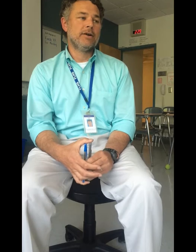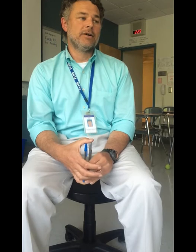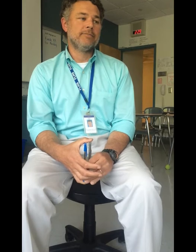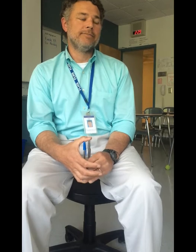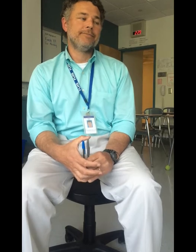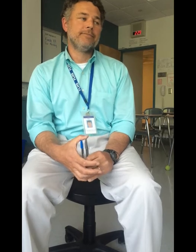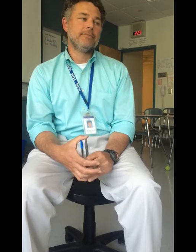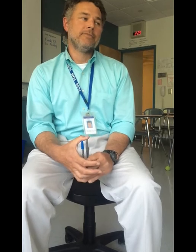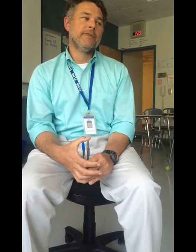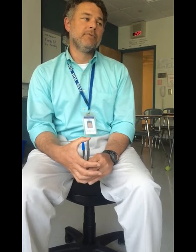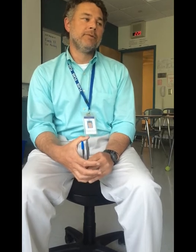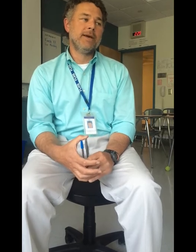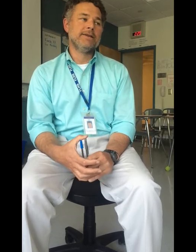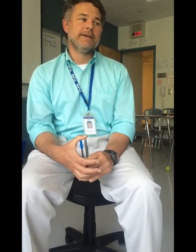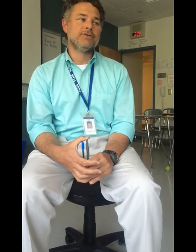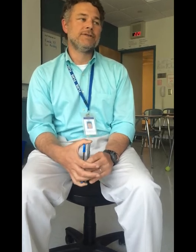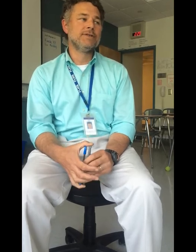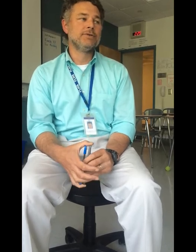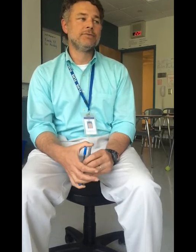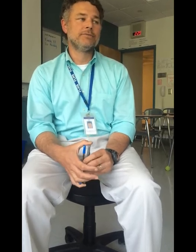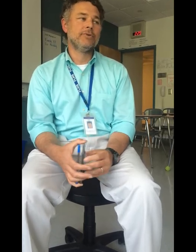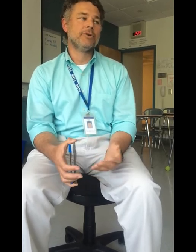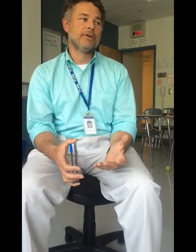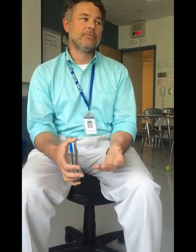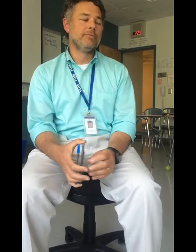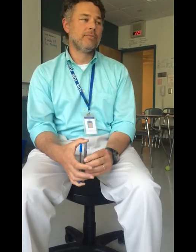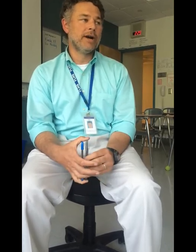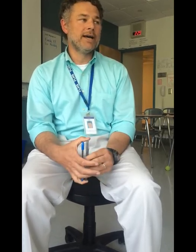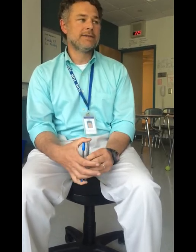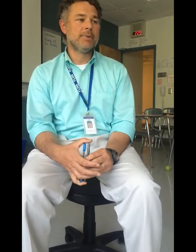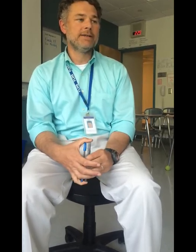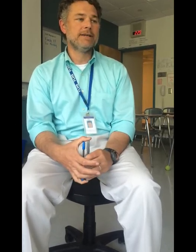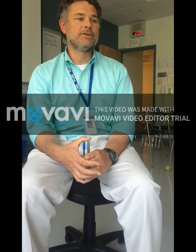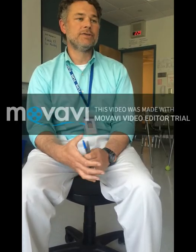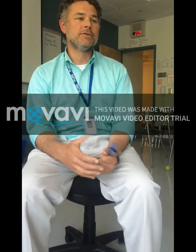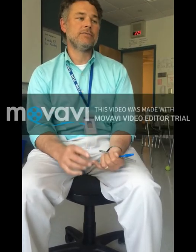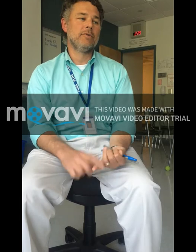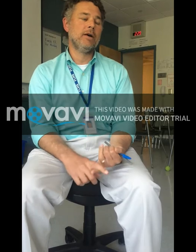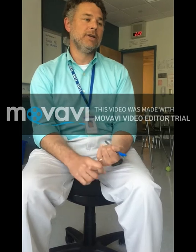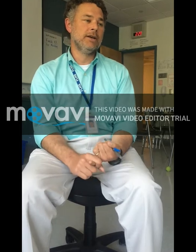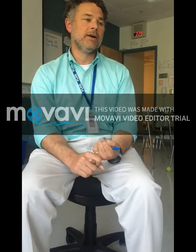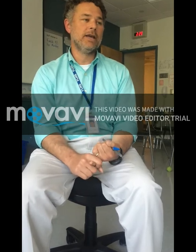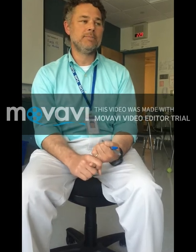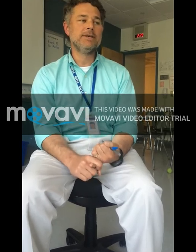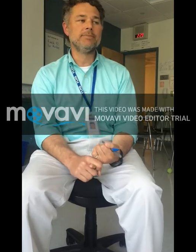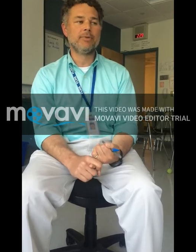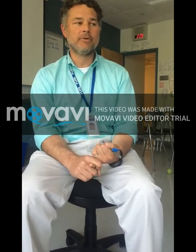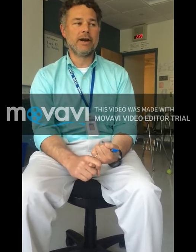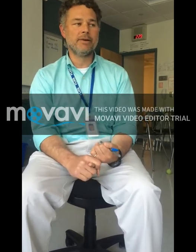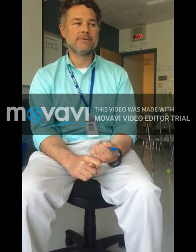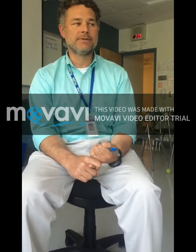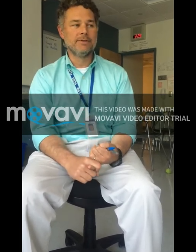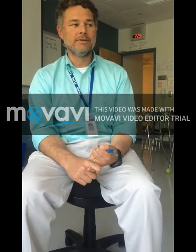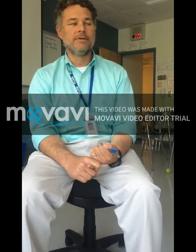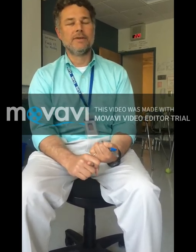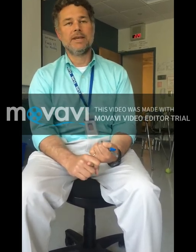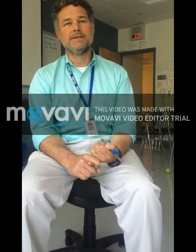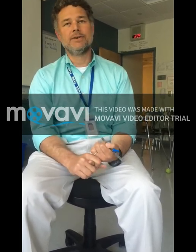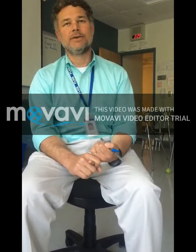we pay attention to or that we're asked to pay attention to, I mean, in our AP programs, the kids are